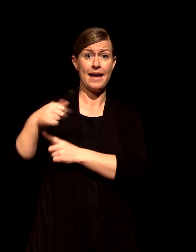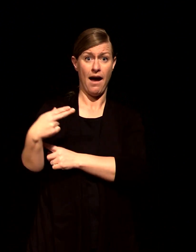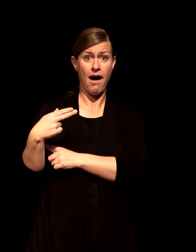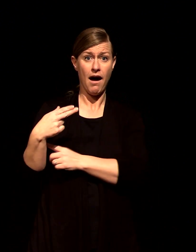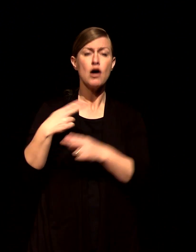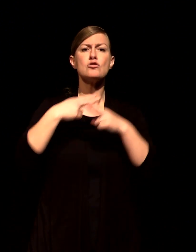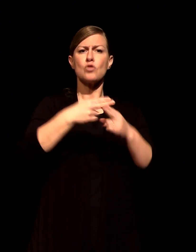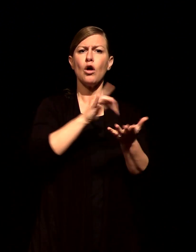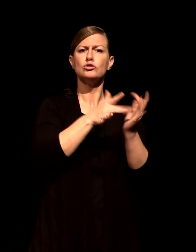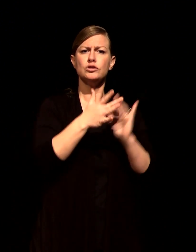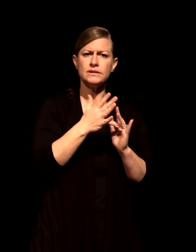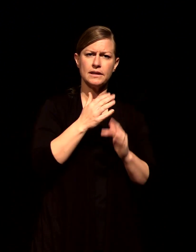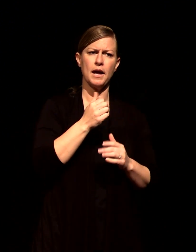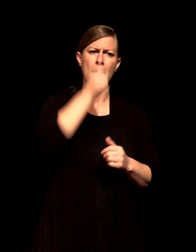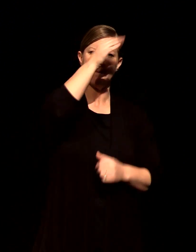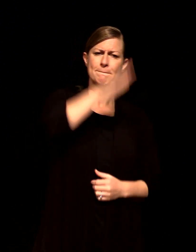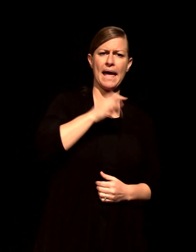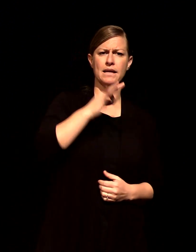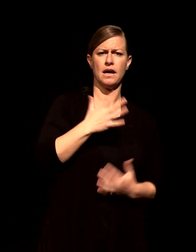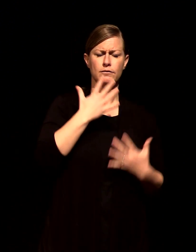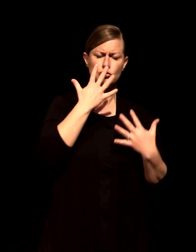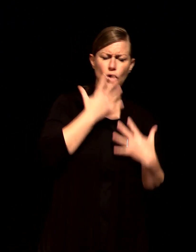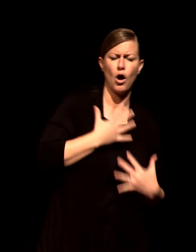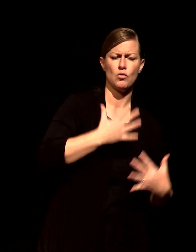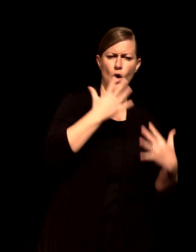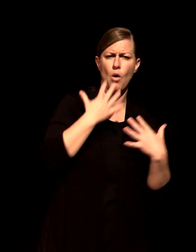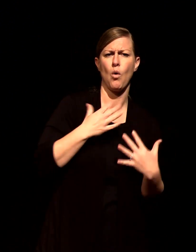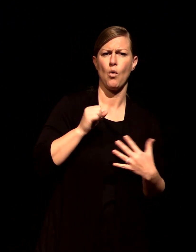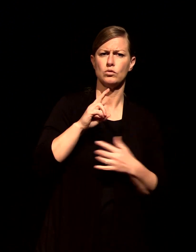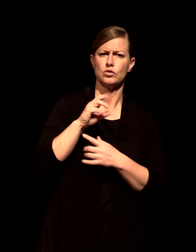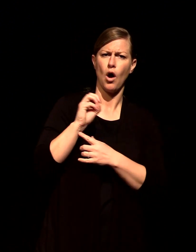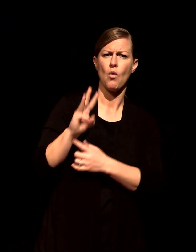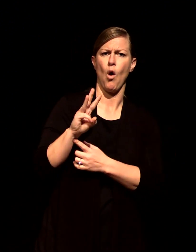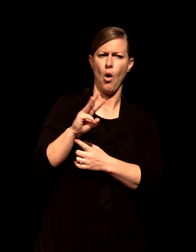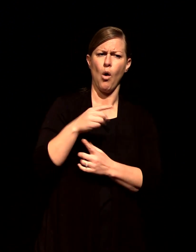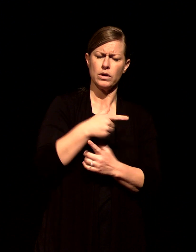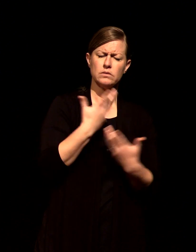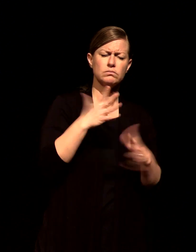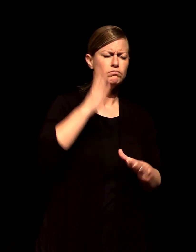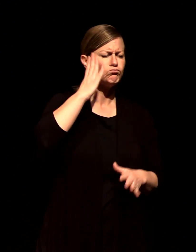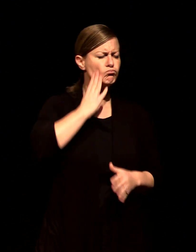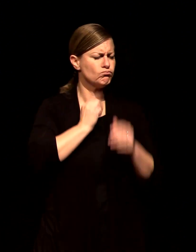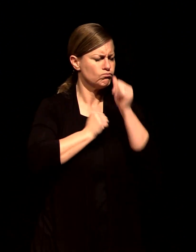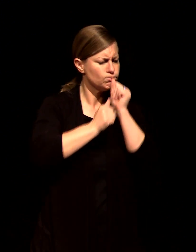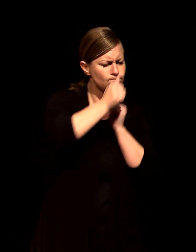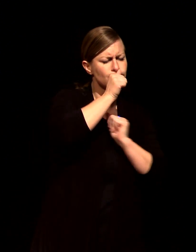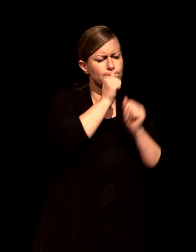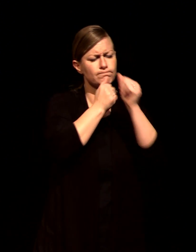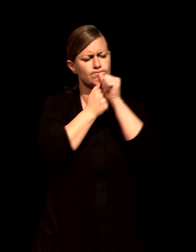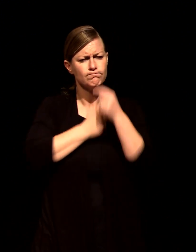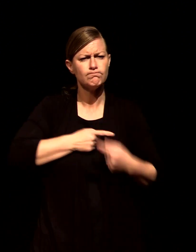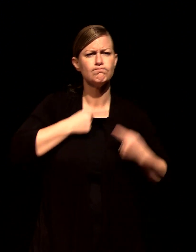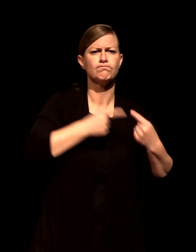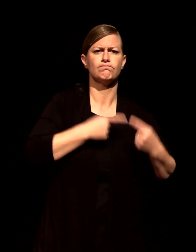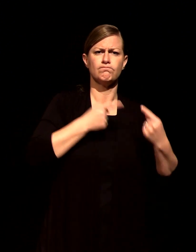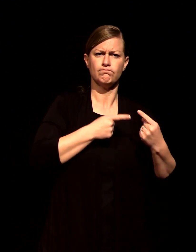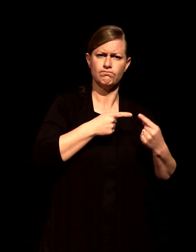grief Jesus understood sorrow he understood that it can coexist with joy though